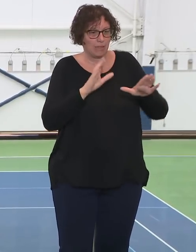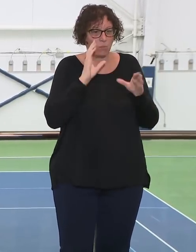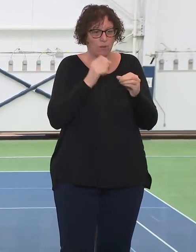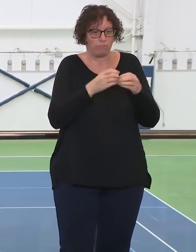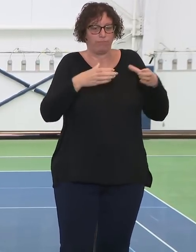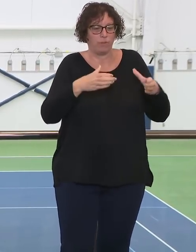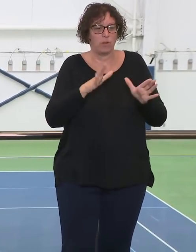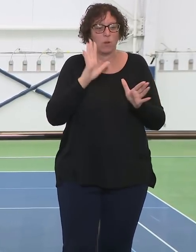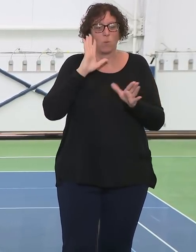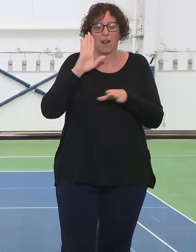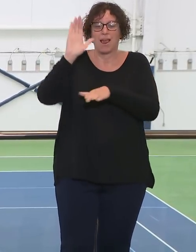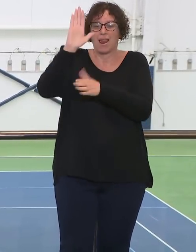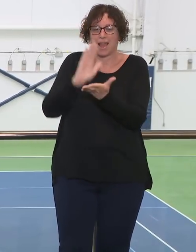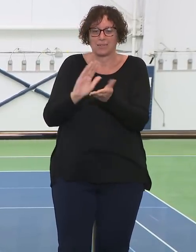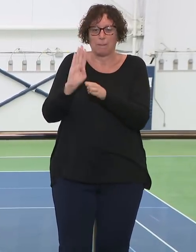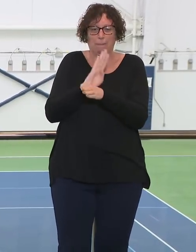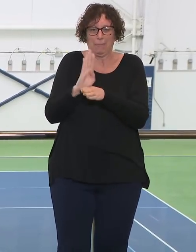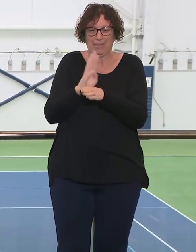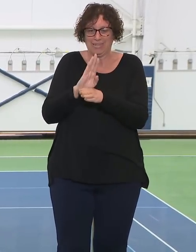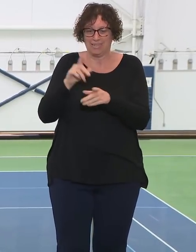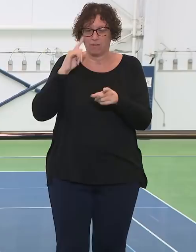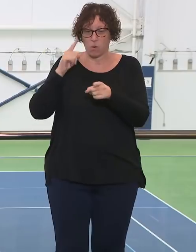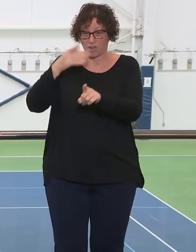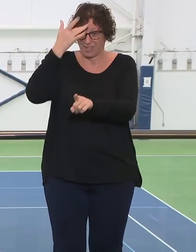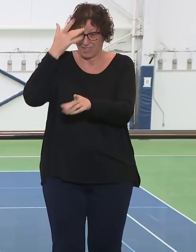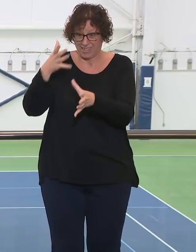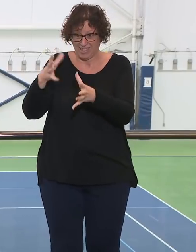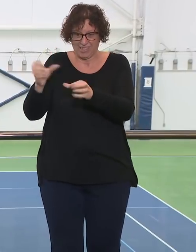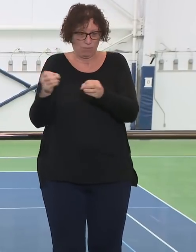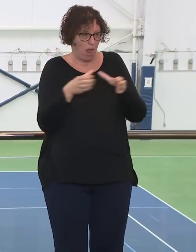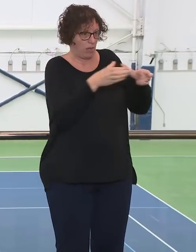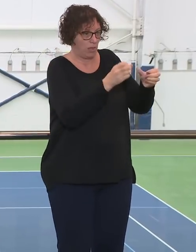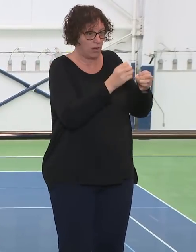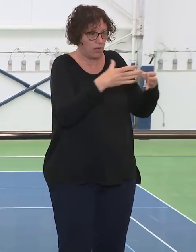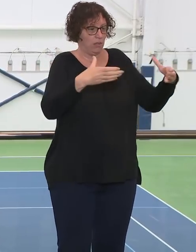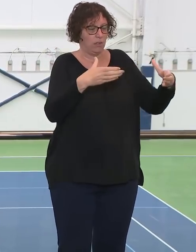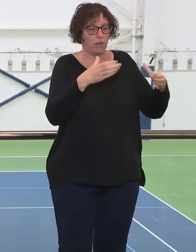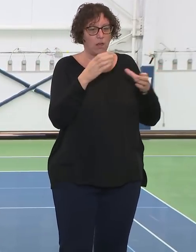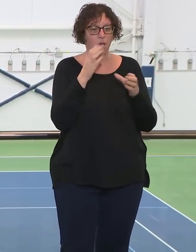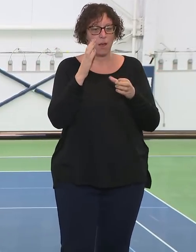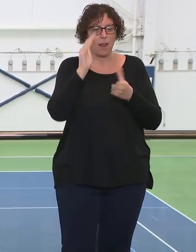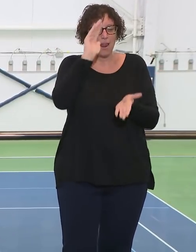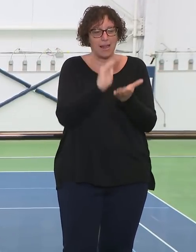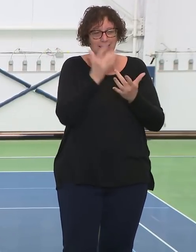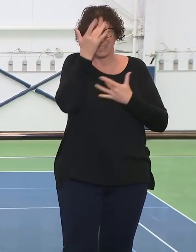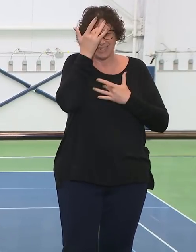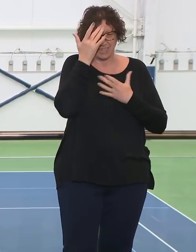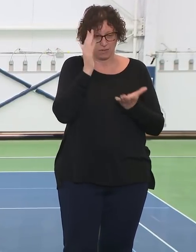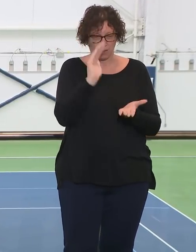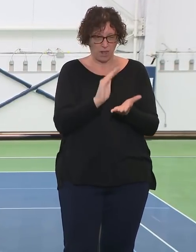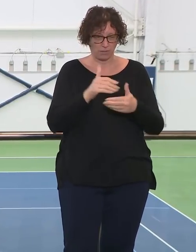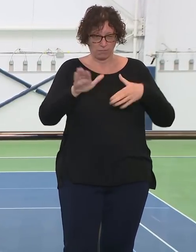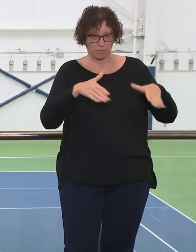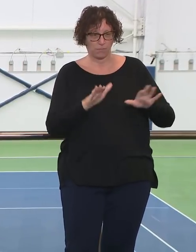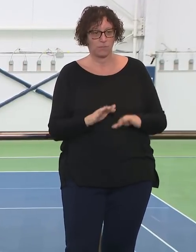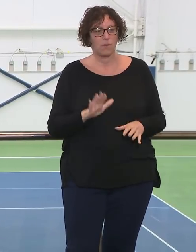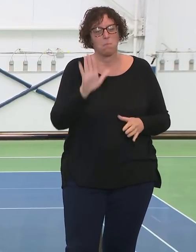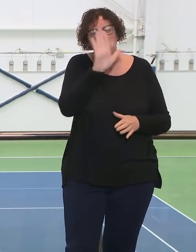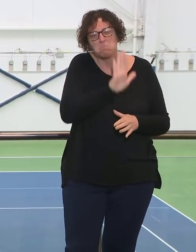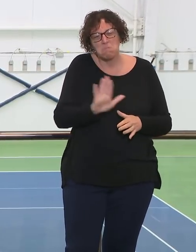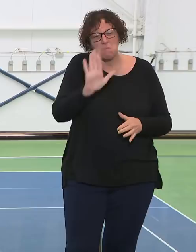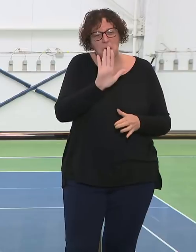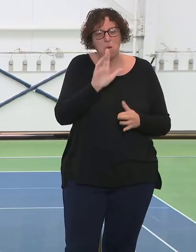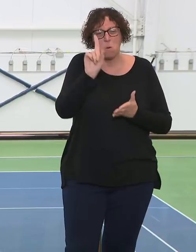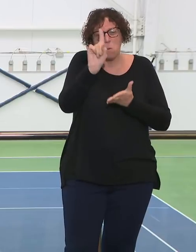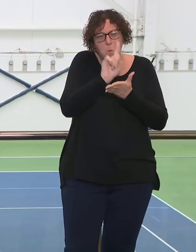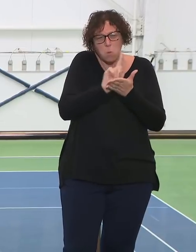and others. And so we've moved almost 200 patients in the last week and a half across the system. But the indicators I'm looking